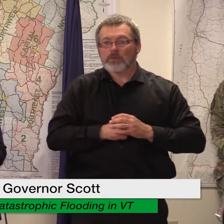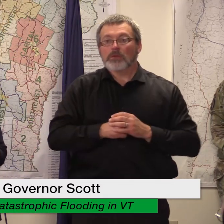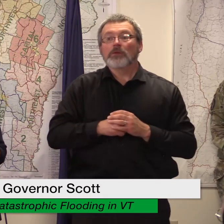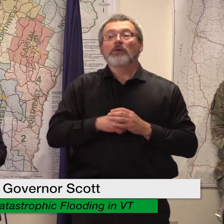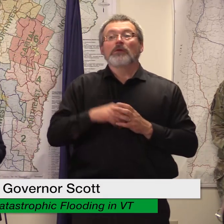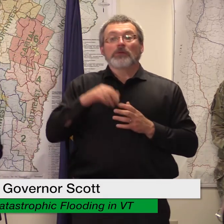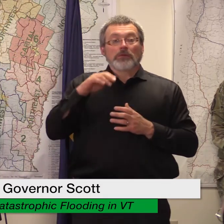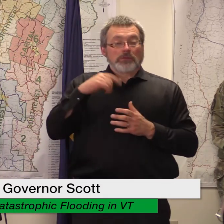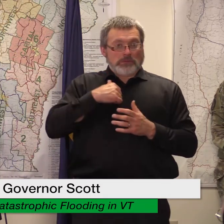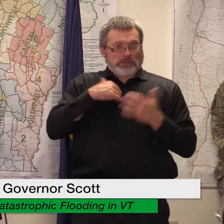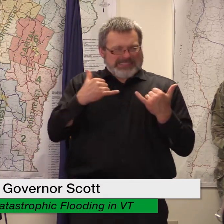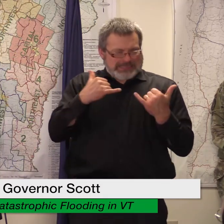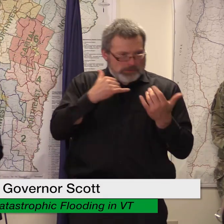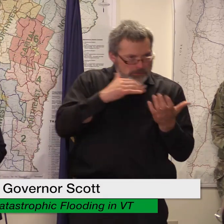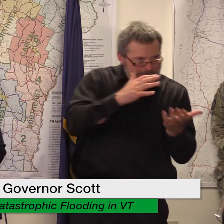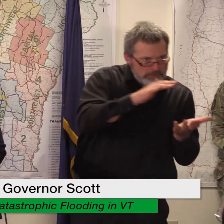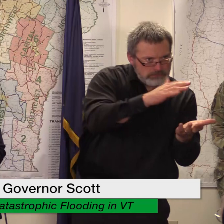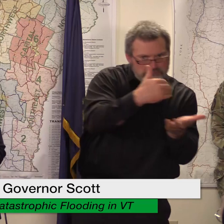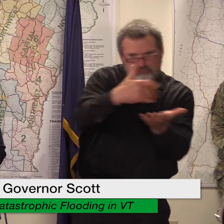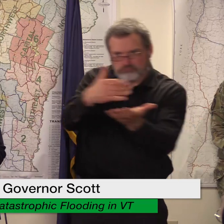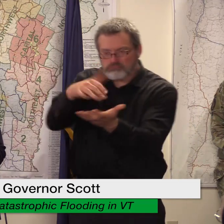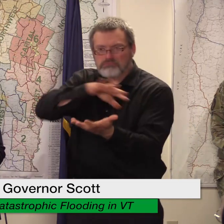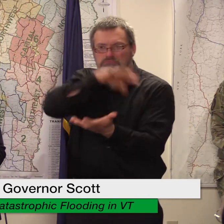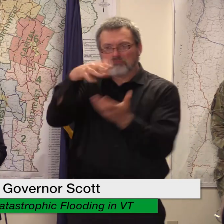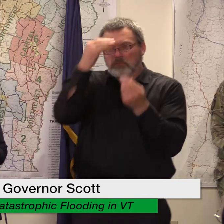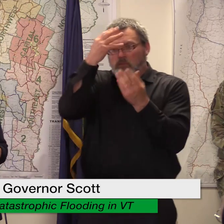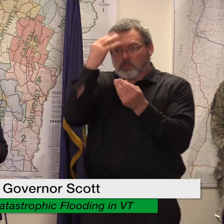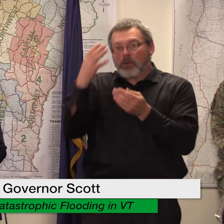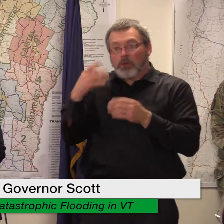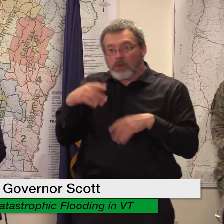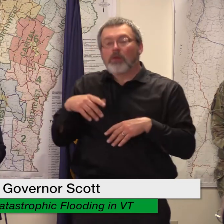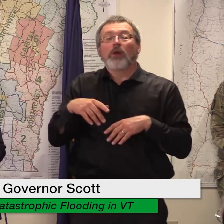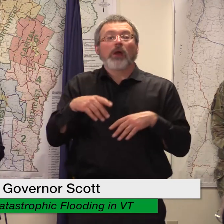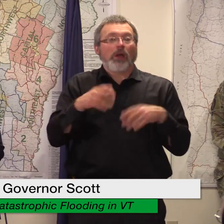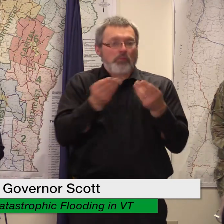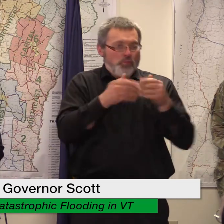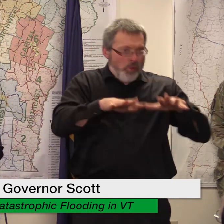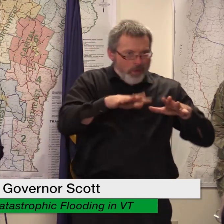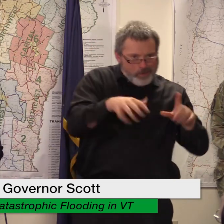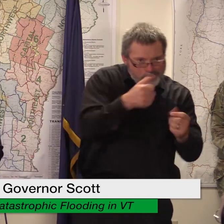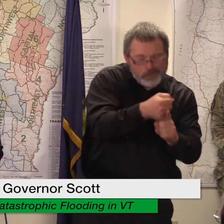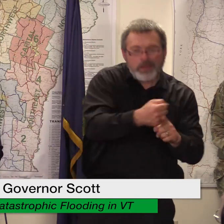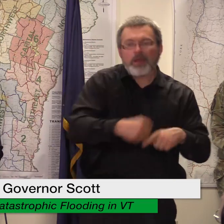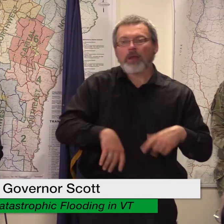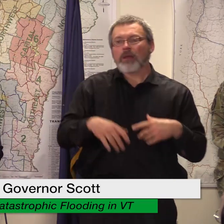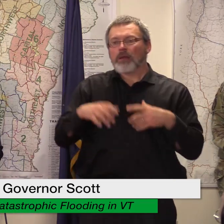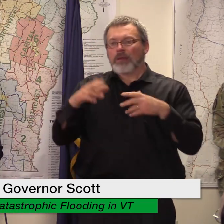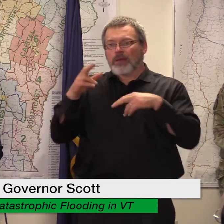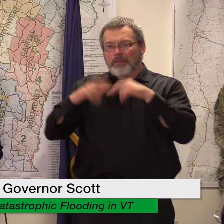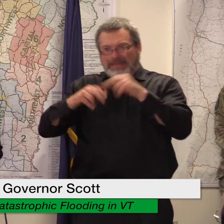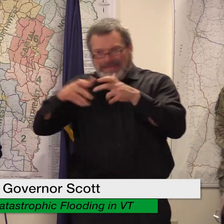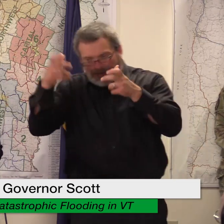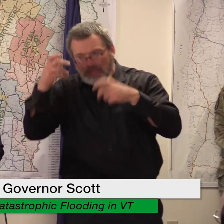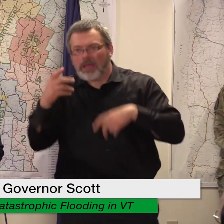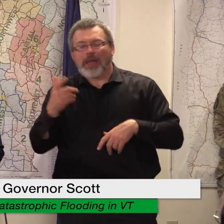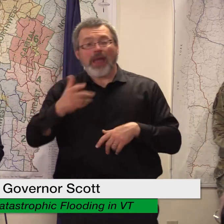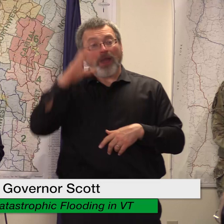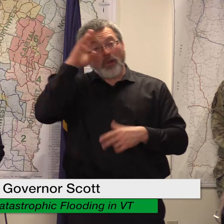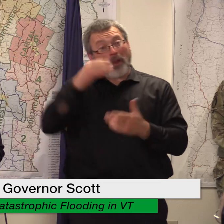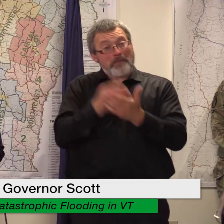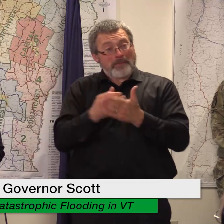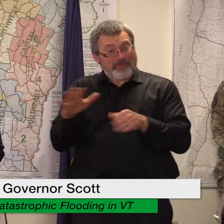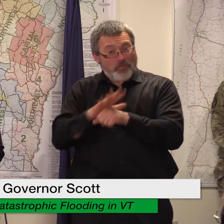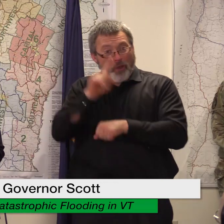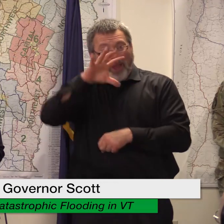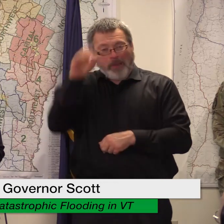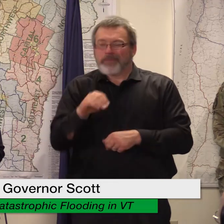injury even though we can't pay on that at the moment but we need the most aggregated level of damage assessment so that